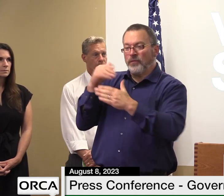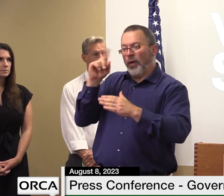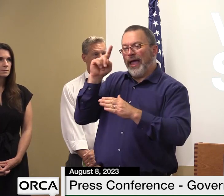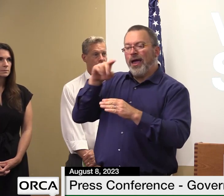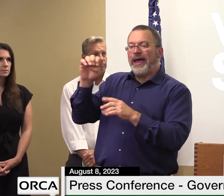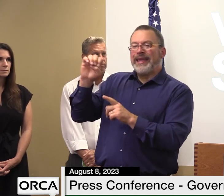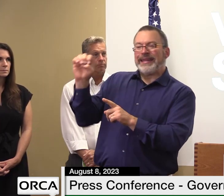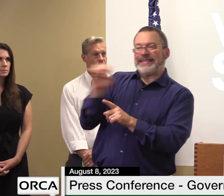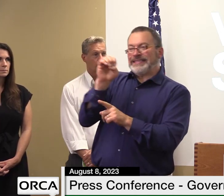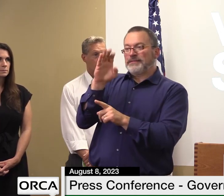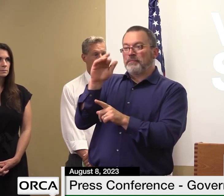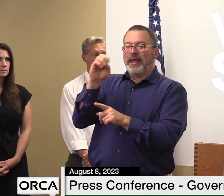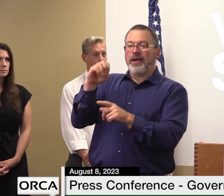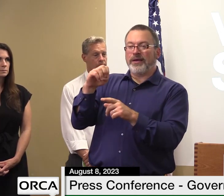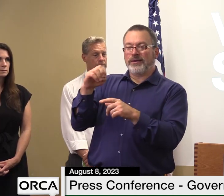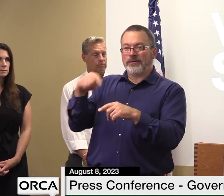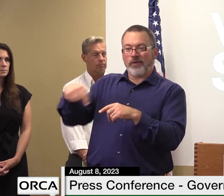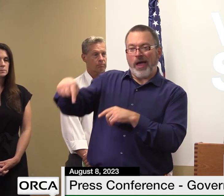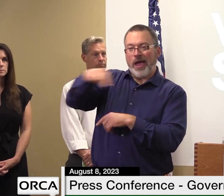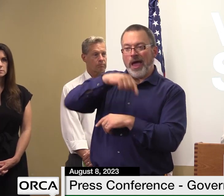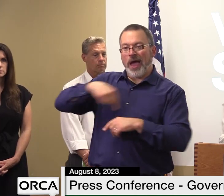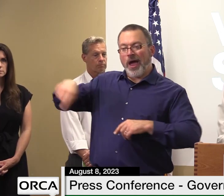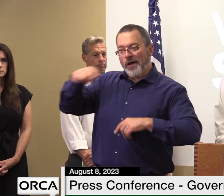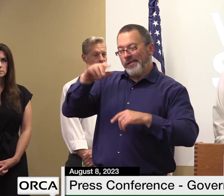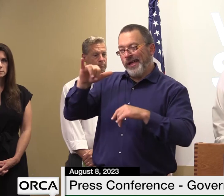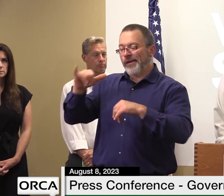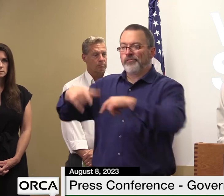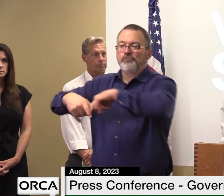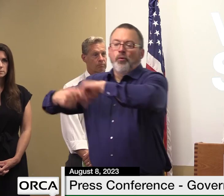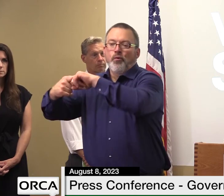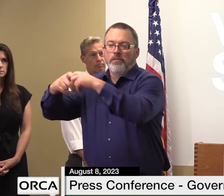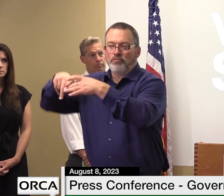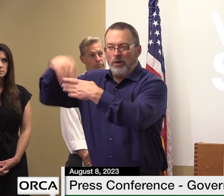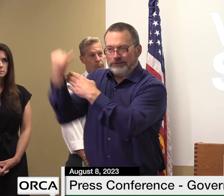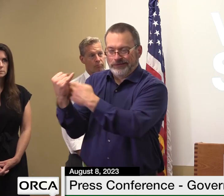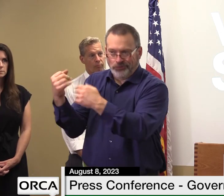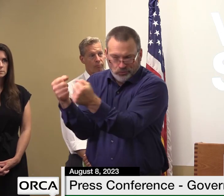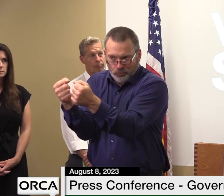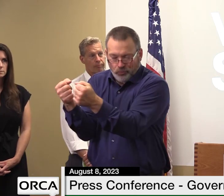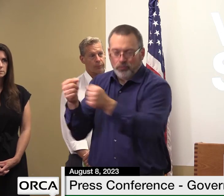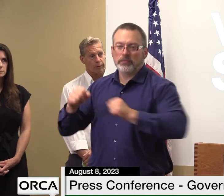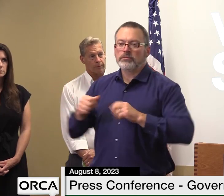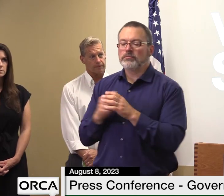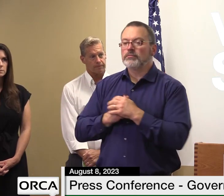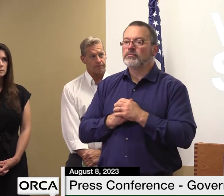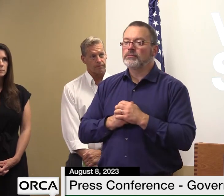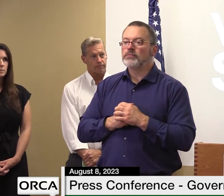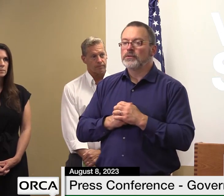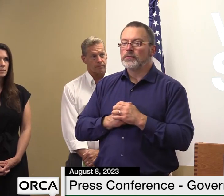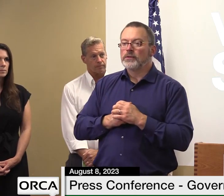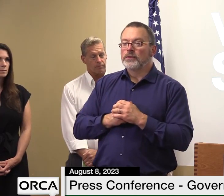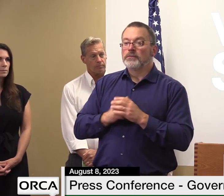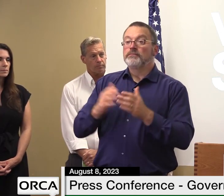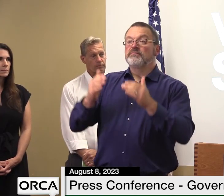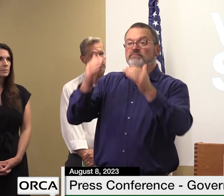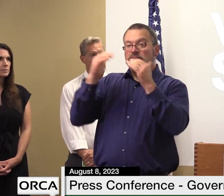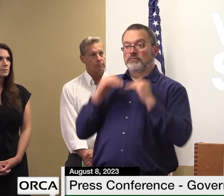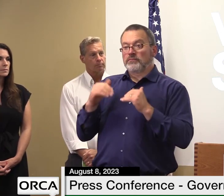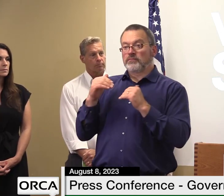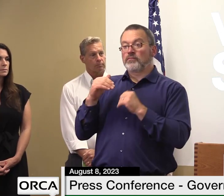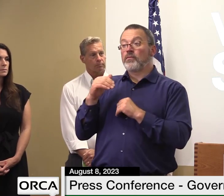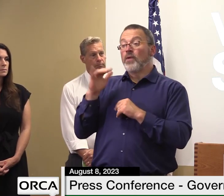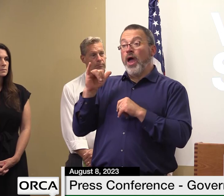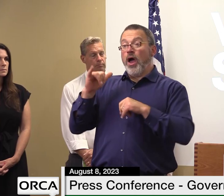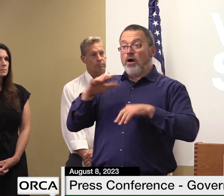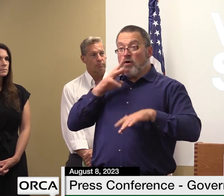it's still closed from that project one road has also fully closed during the storm which